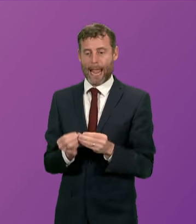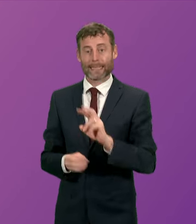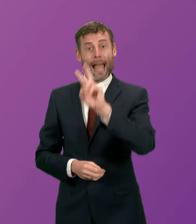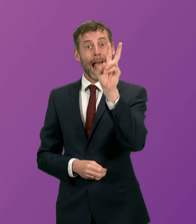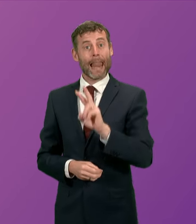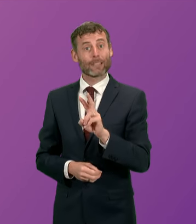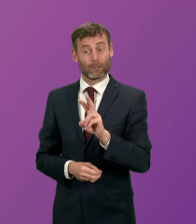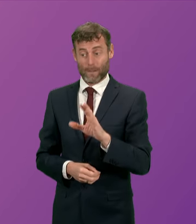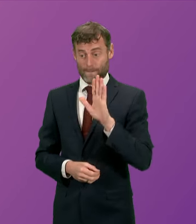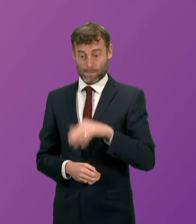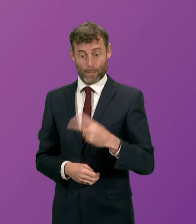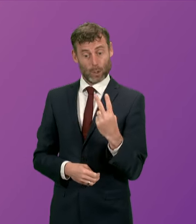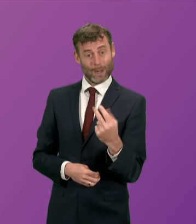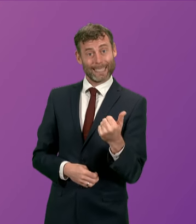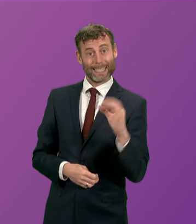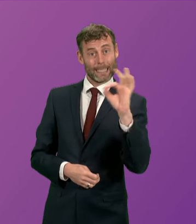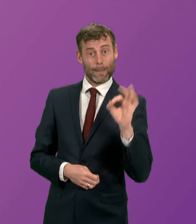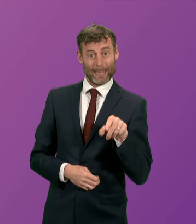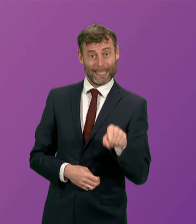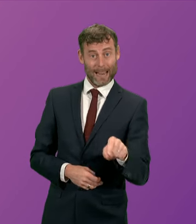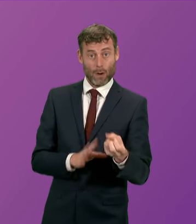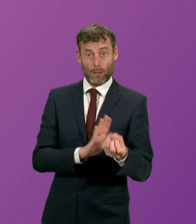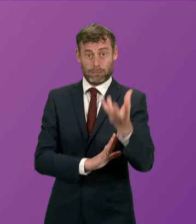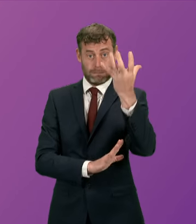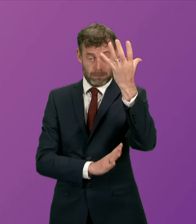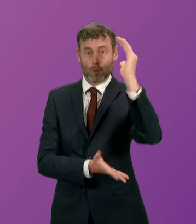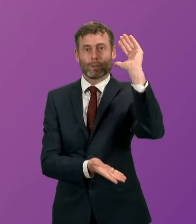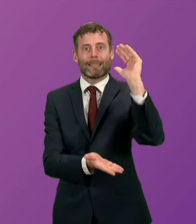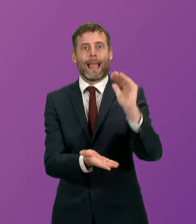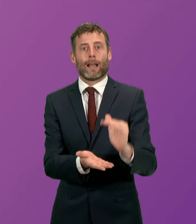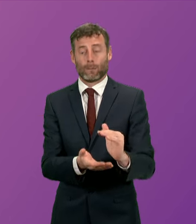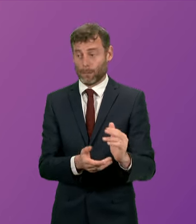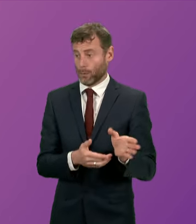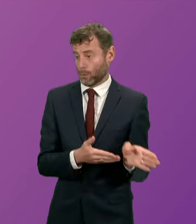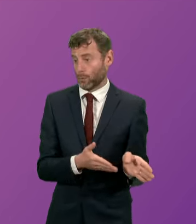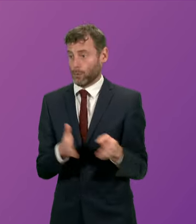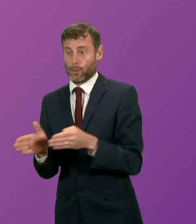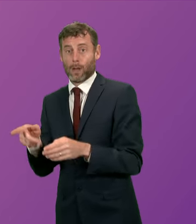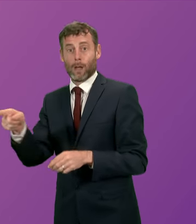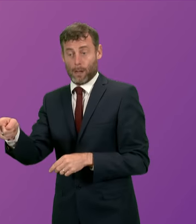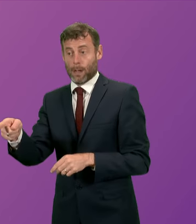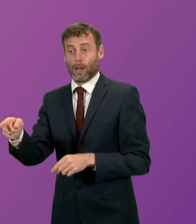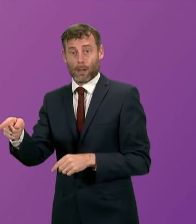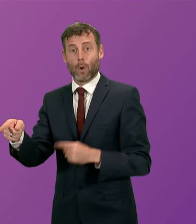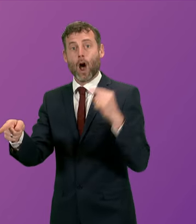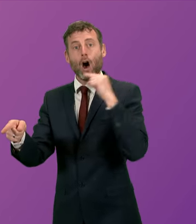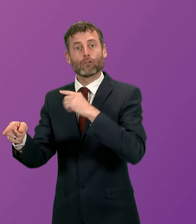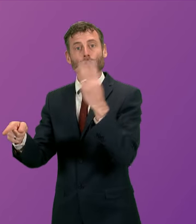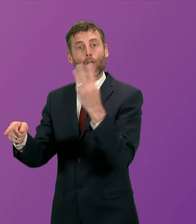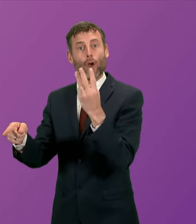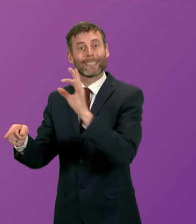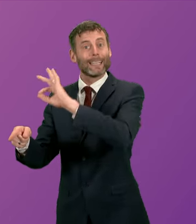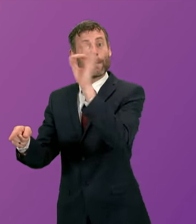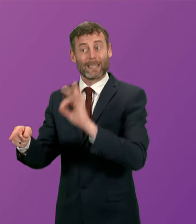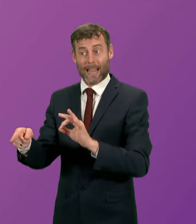from 26% if my memory says we're out of the numbers in Scotland to 113% in the